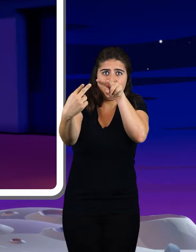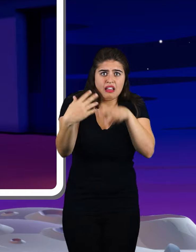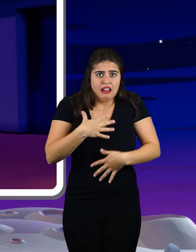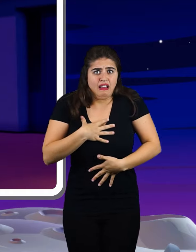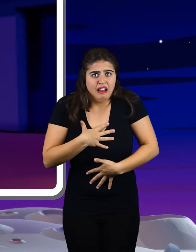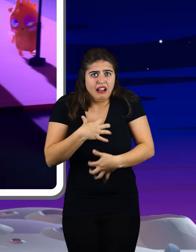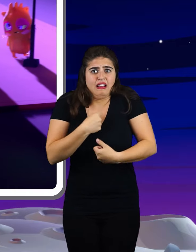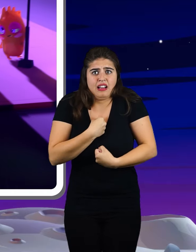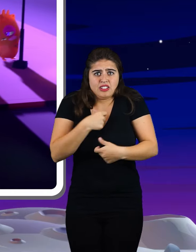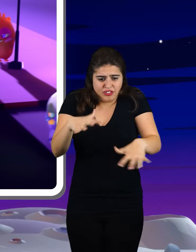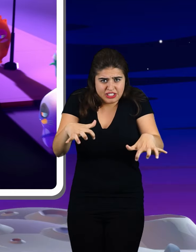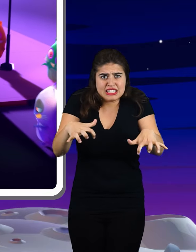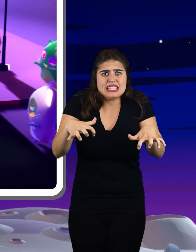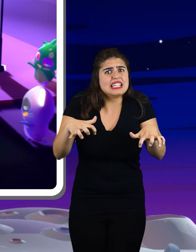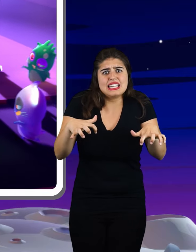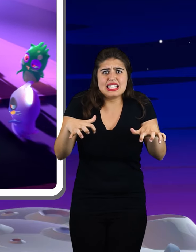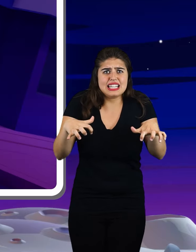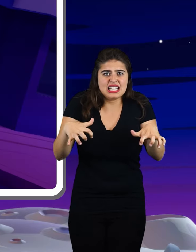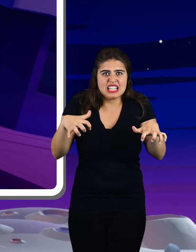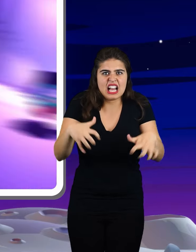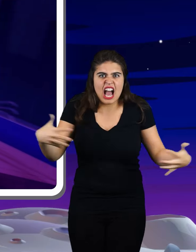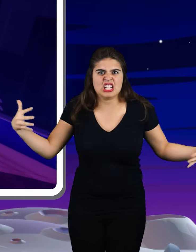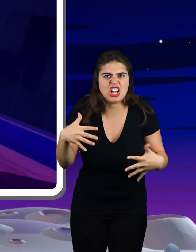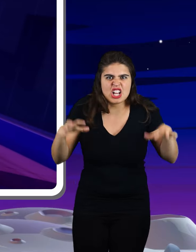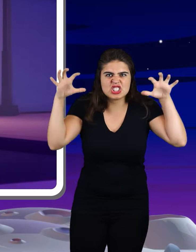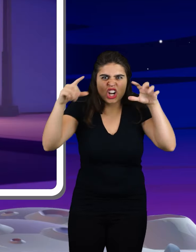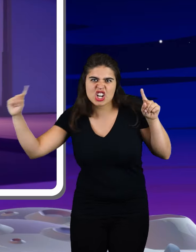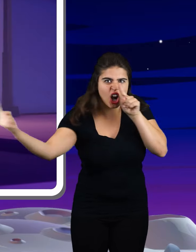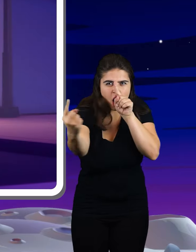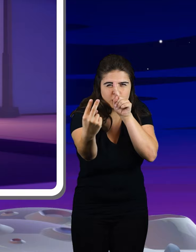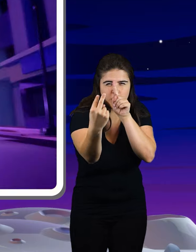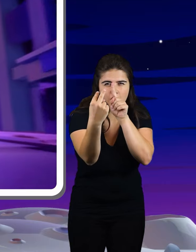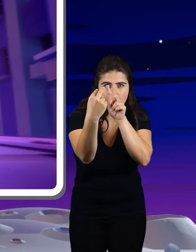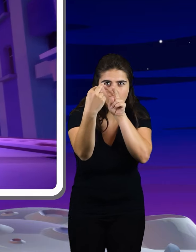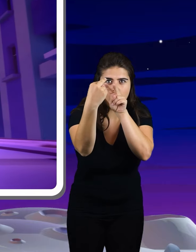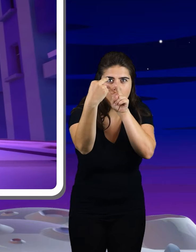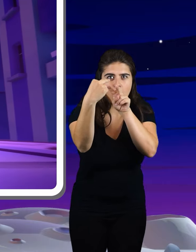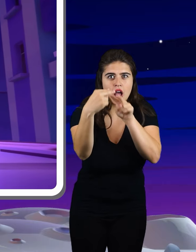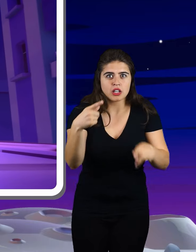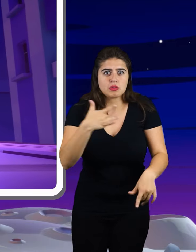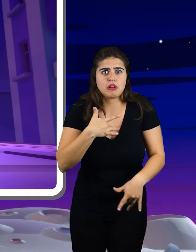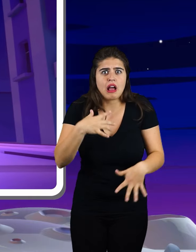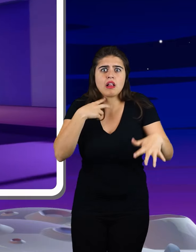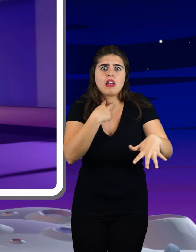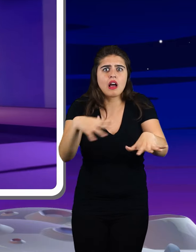You start to freeze As horror looks you right between the eyes You're paralyzed